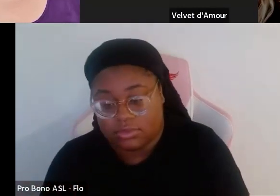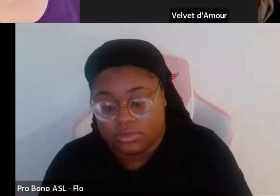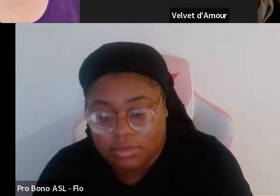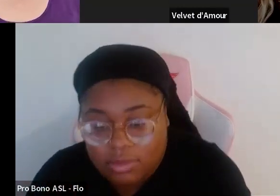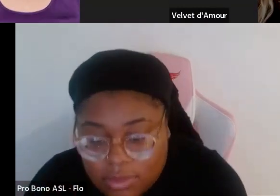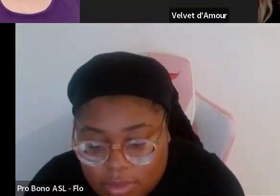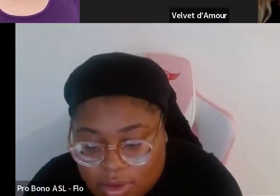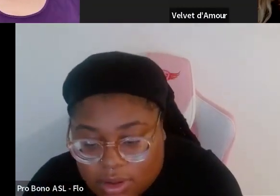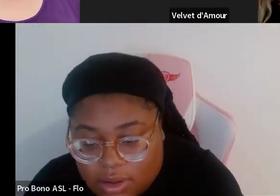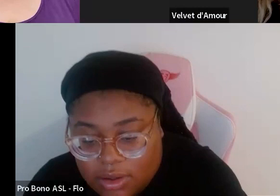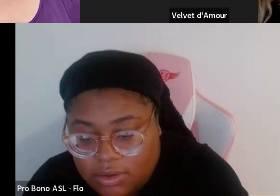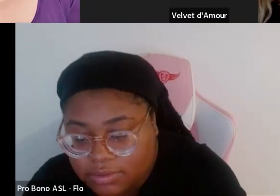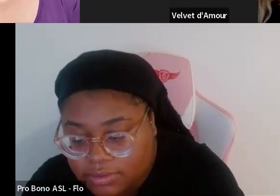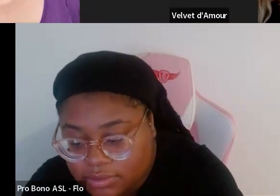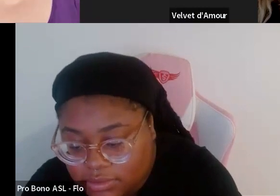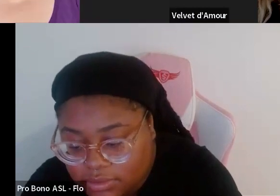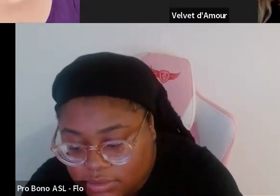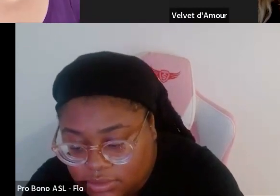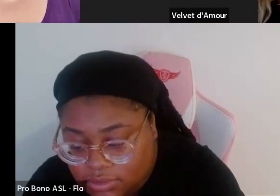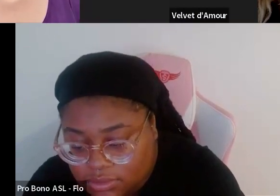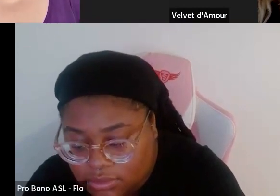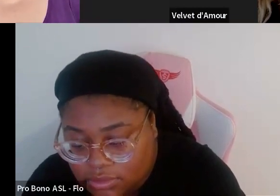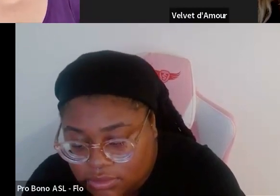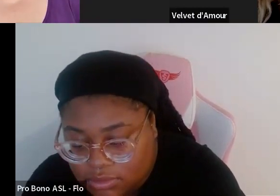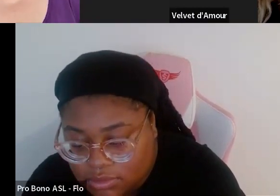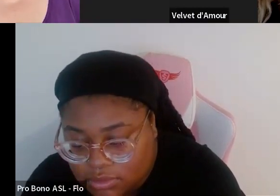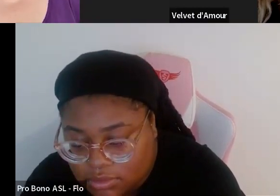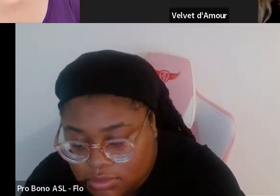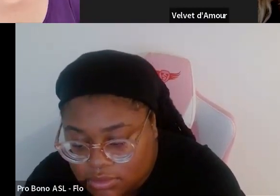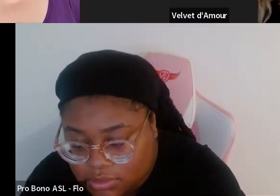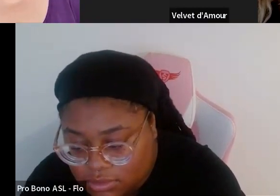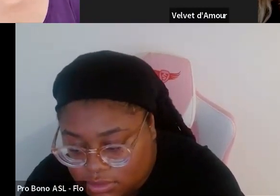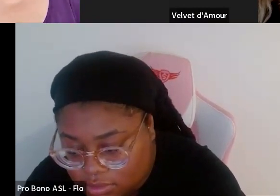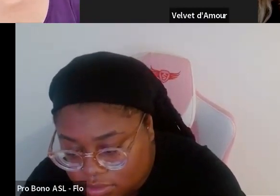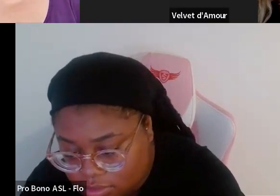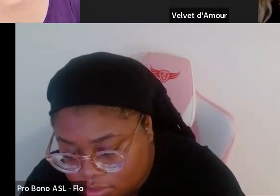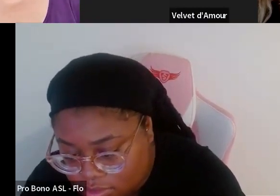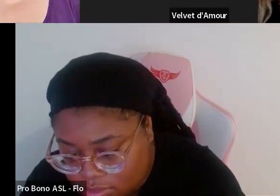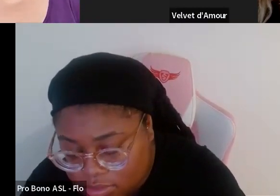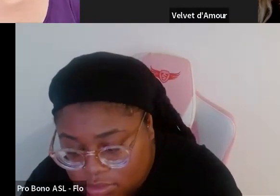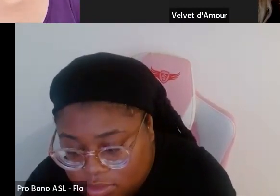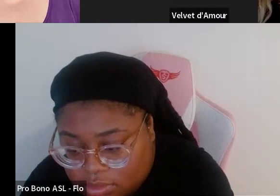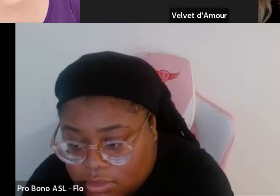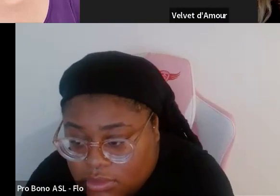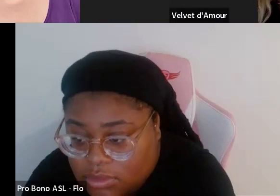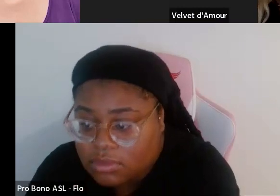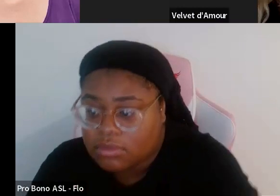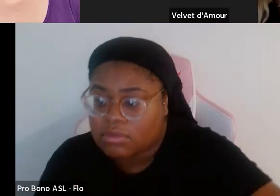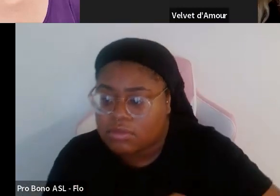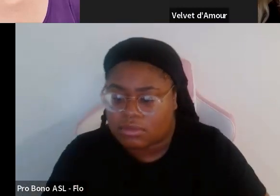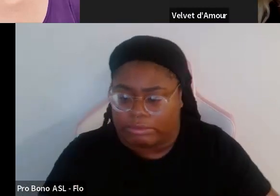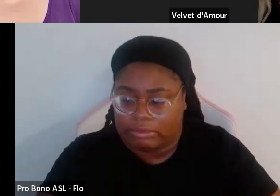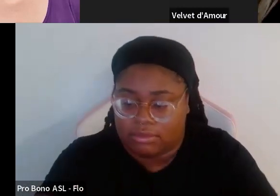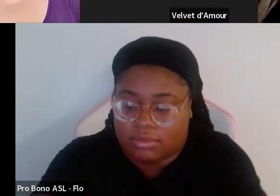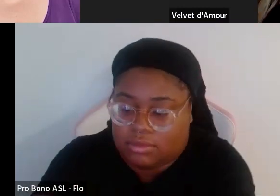say to the people who say that fat people have quote more important things to worry about than fashion quote why is